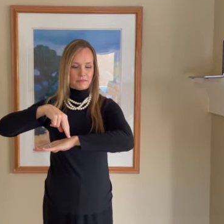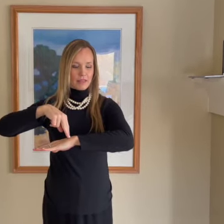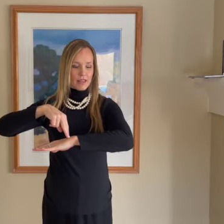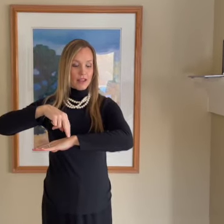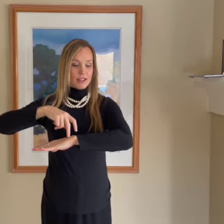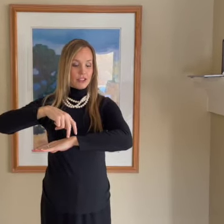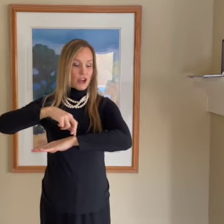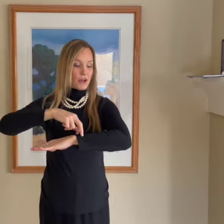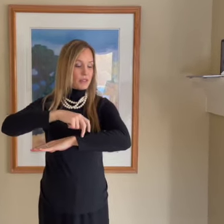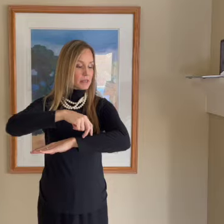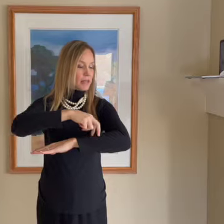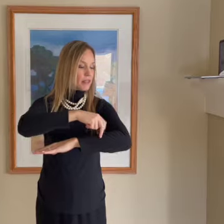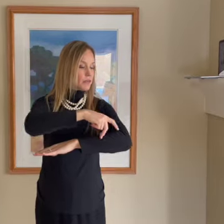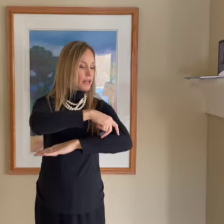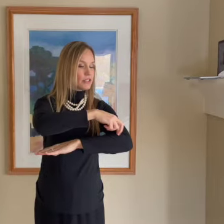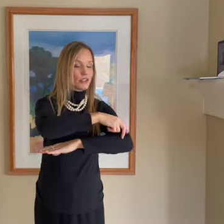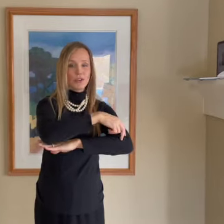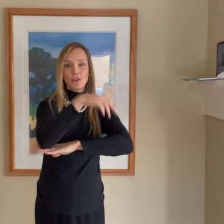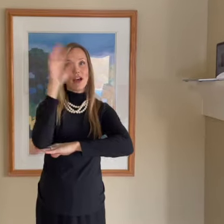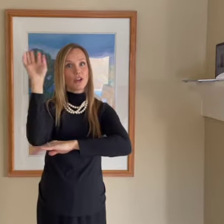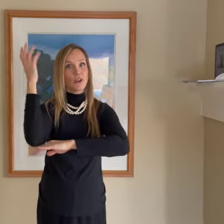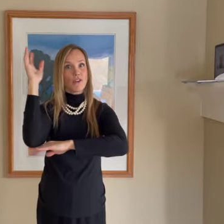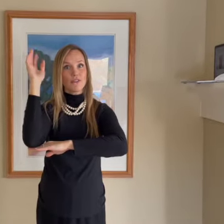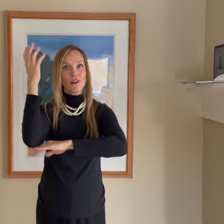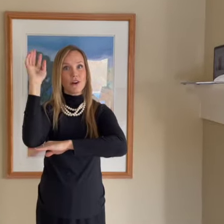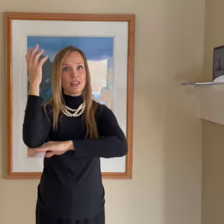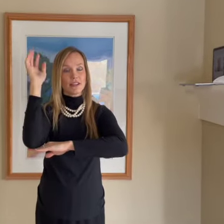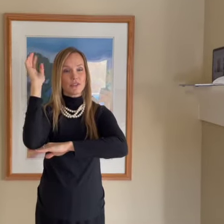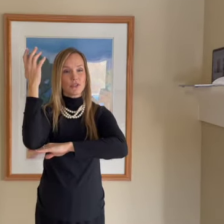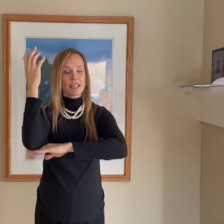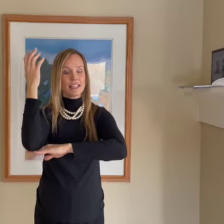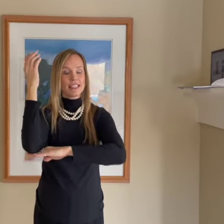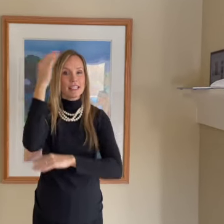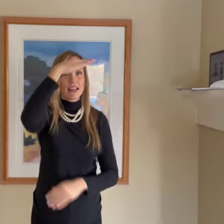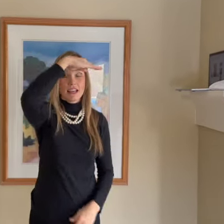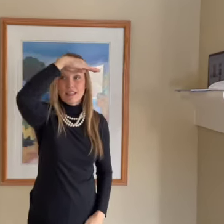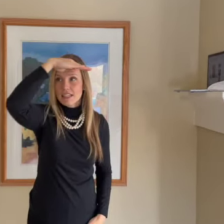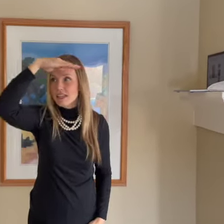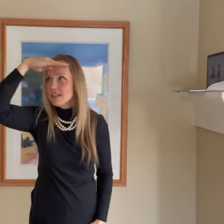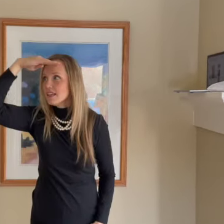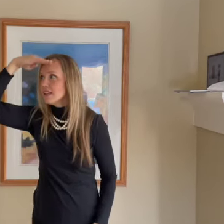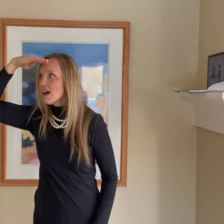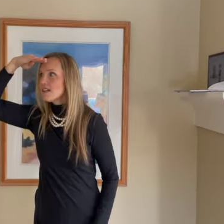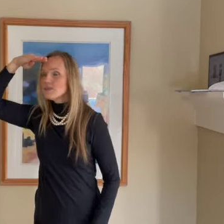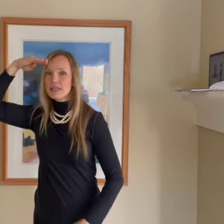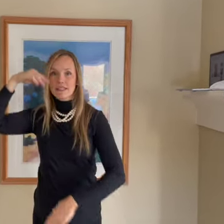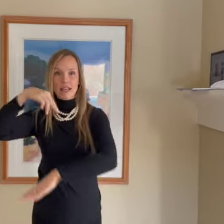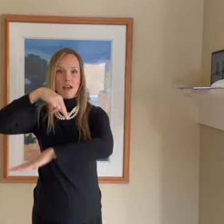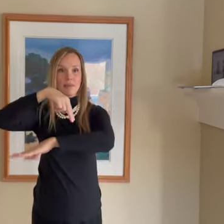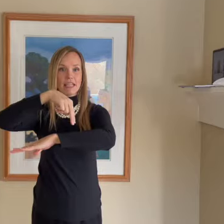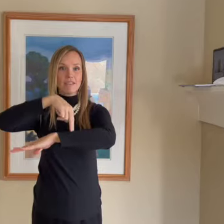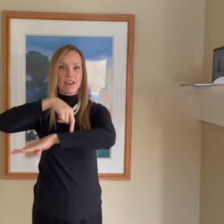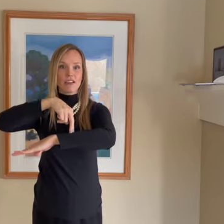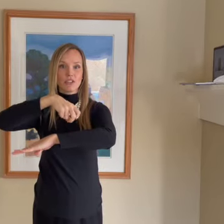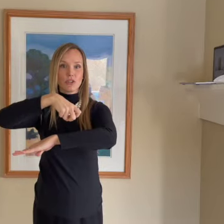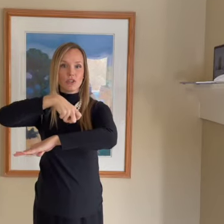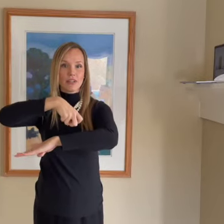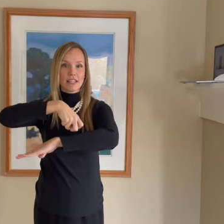Joseph Smith Smith went to a grove full of trees, seeking God's wisdom, he fell to his